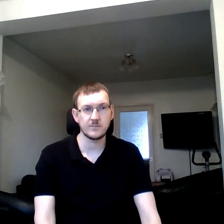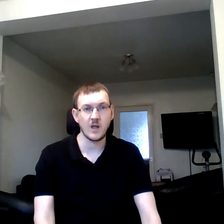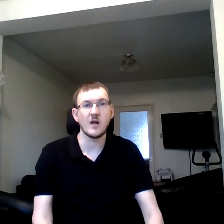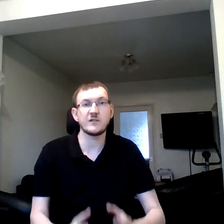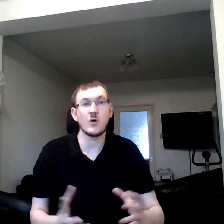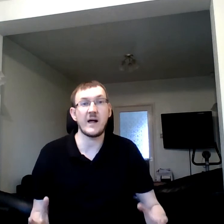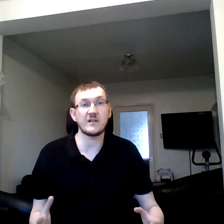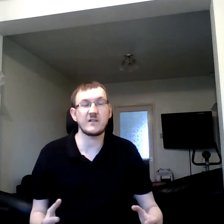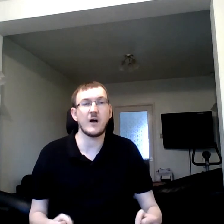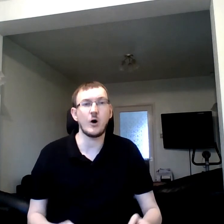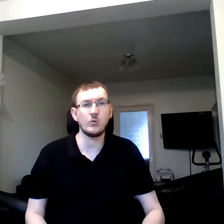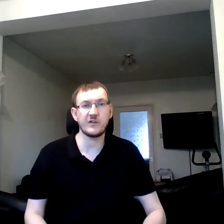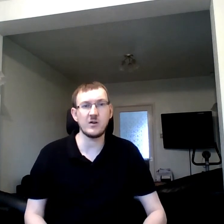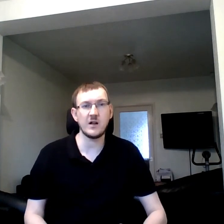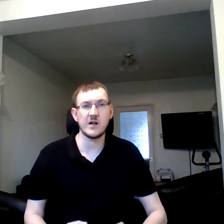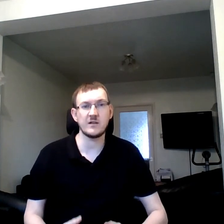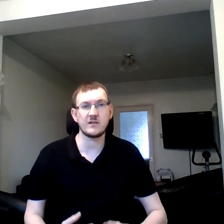so that's the whole song learned